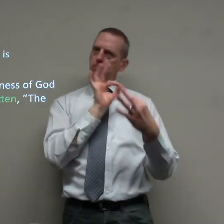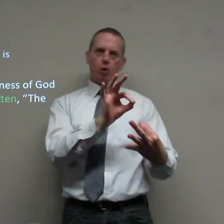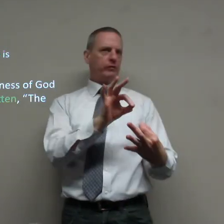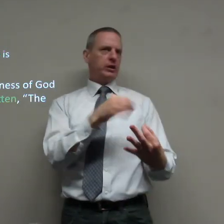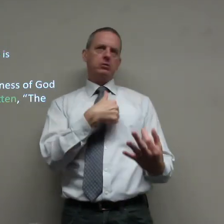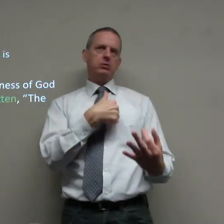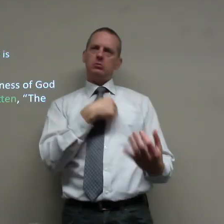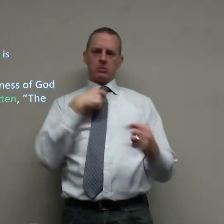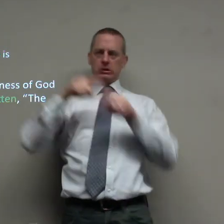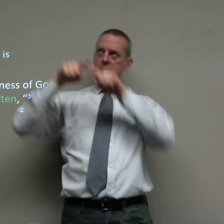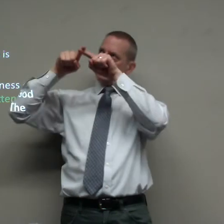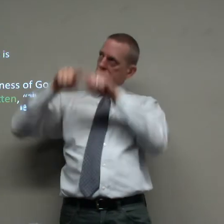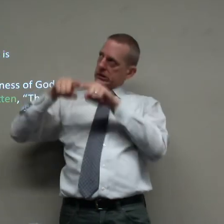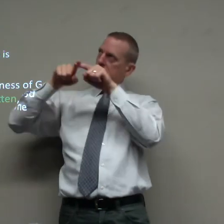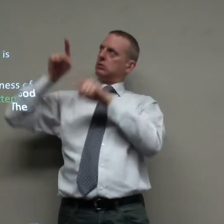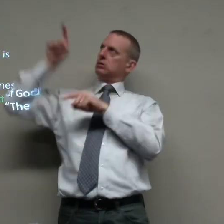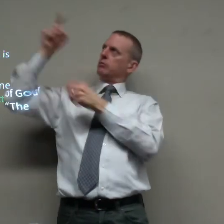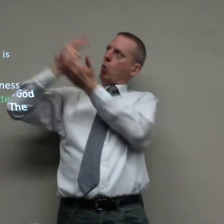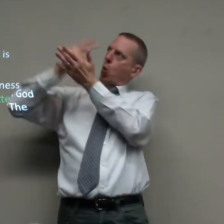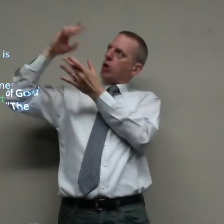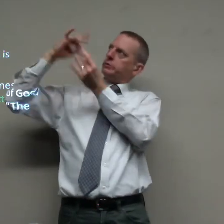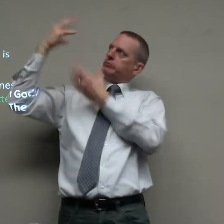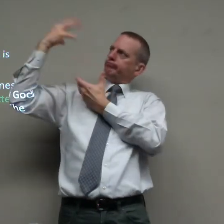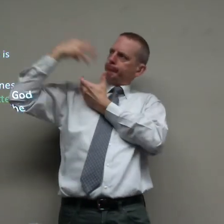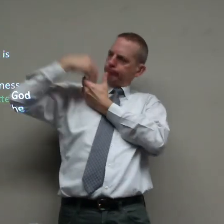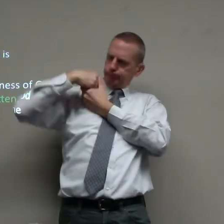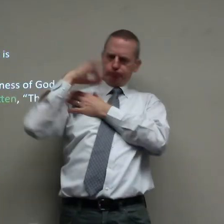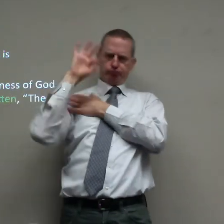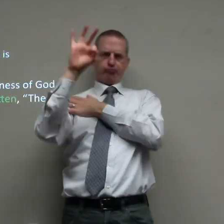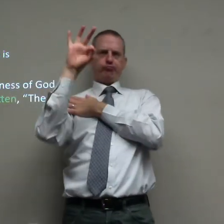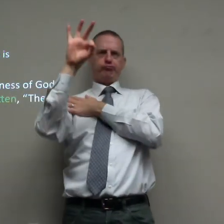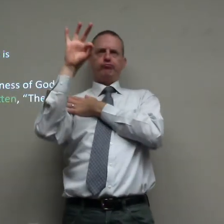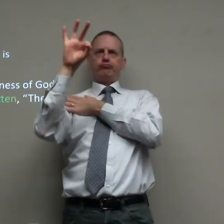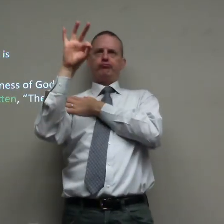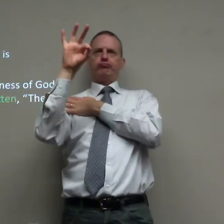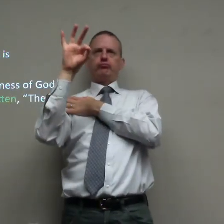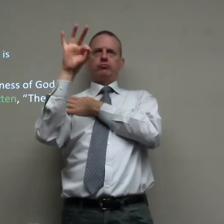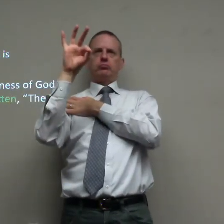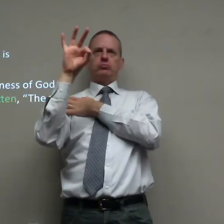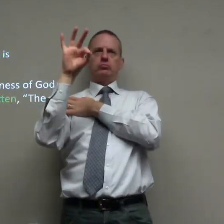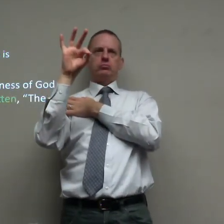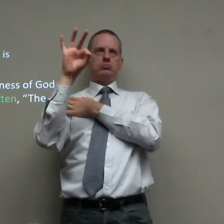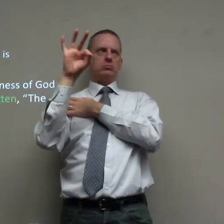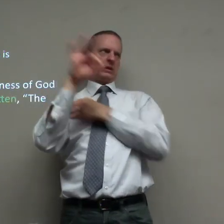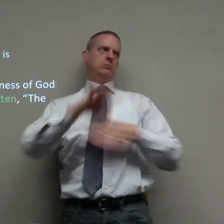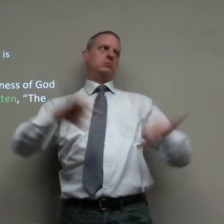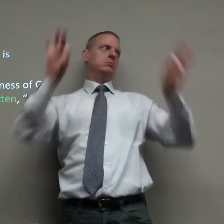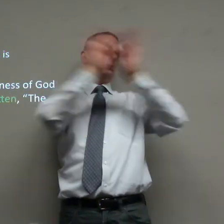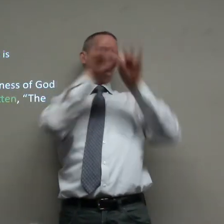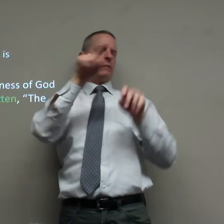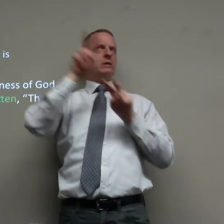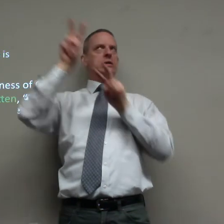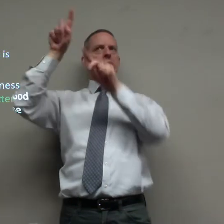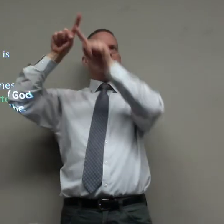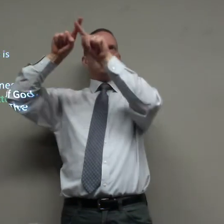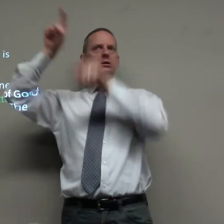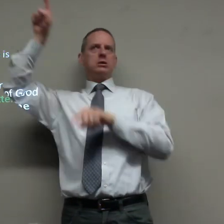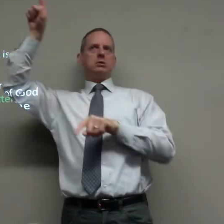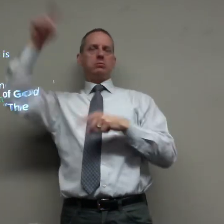I'm not perfect I'm dependent on him and the holy spirit to preach that's very important that